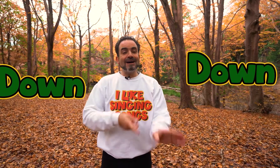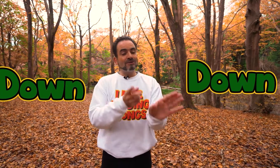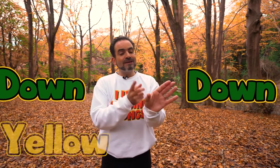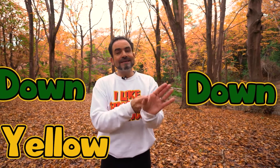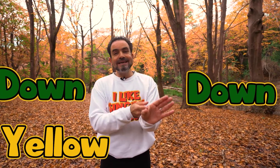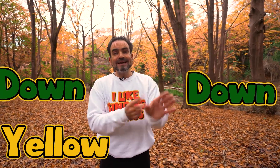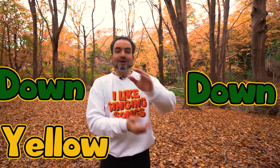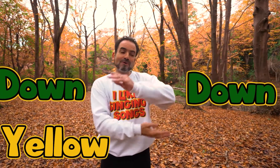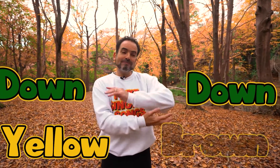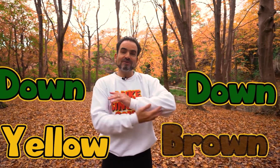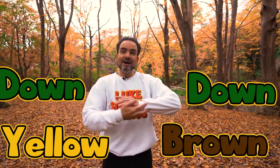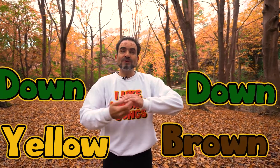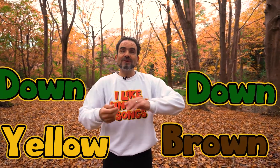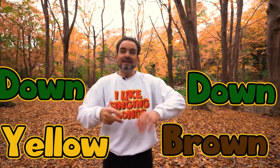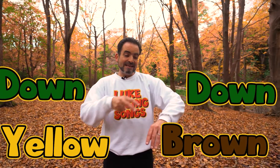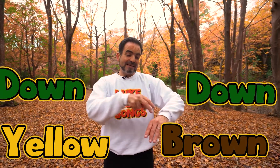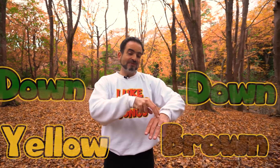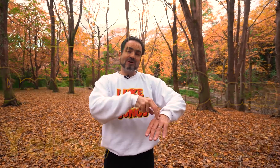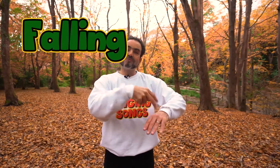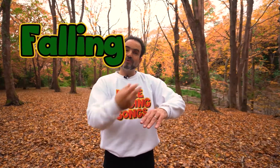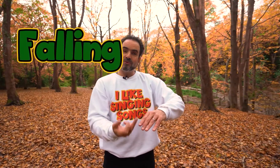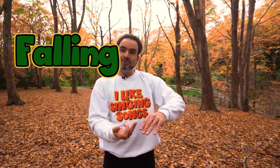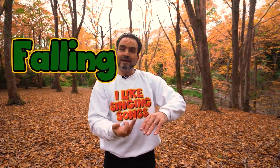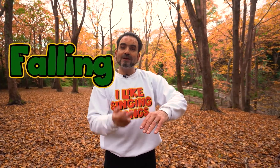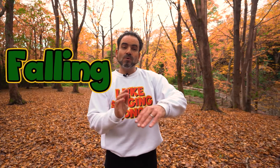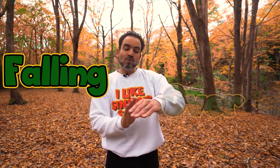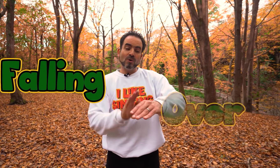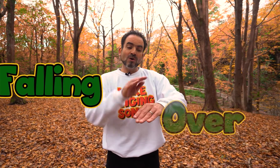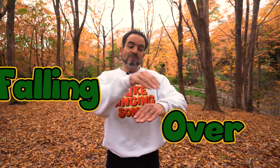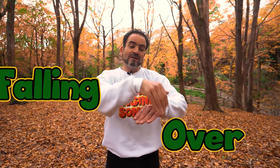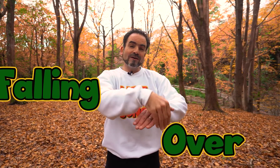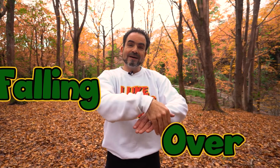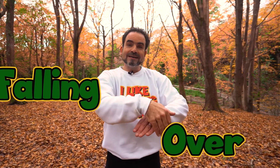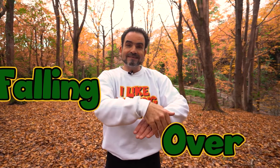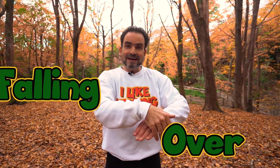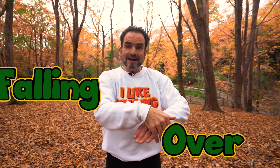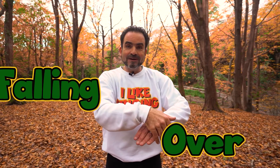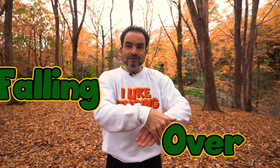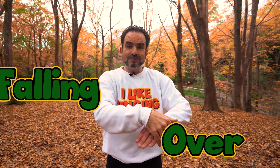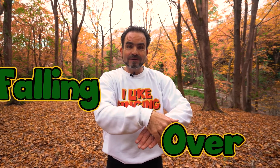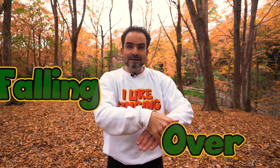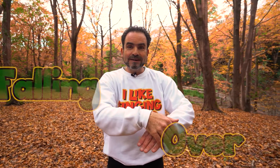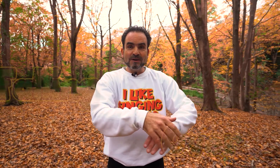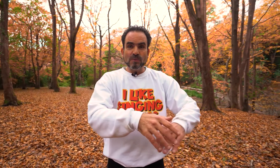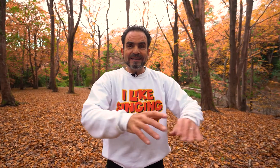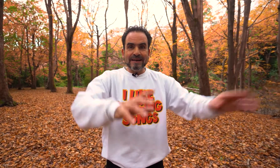yellow and brown the leaves are falling all over town windy